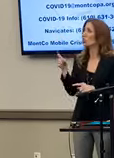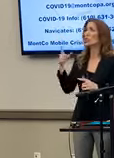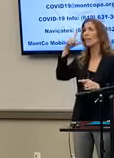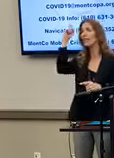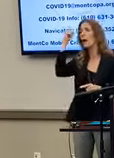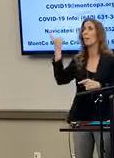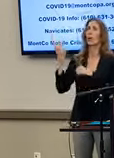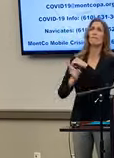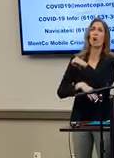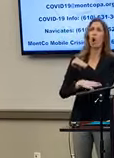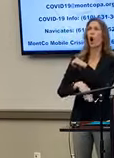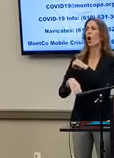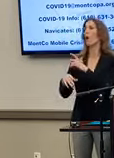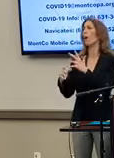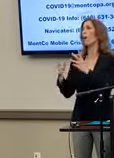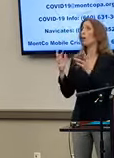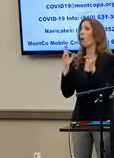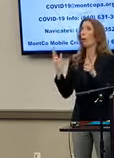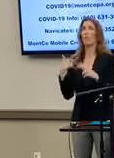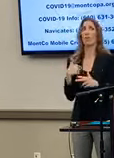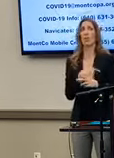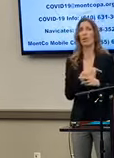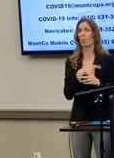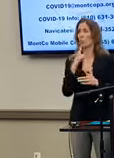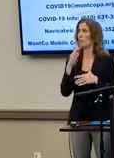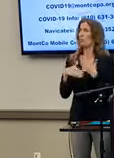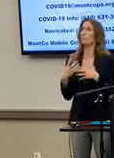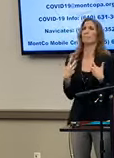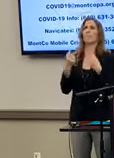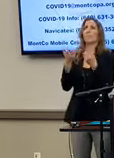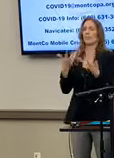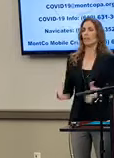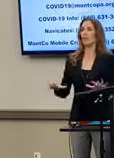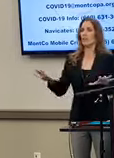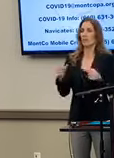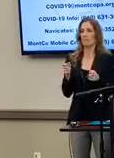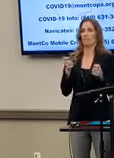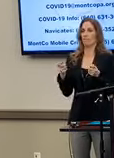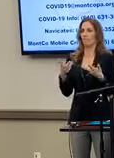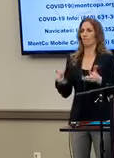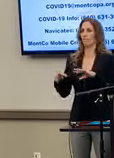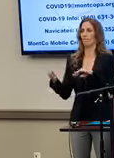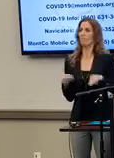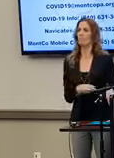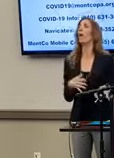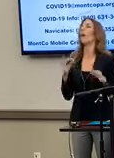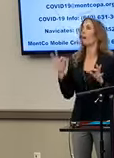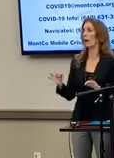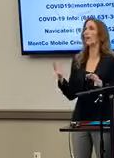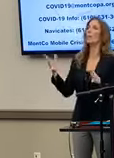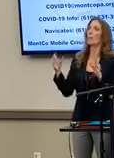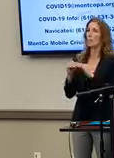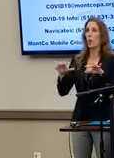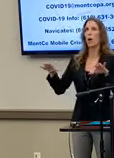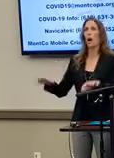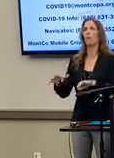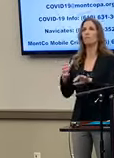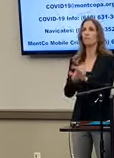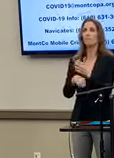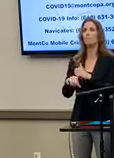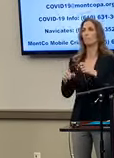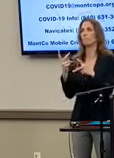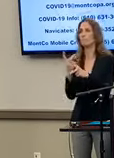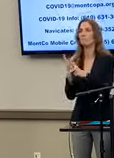summer, beginning of the fall, when hopefully we are on the other side of this, and that they could take more proactive measures